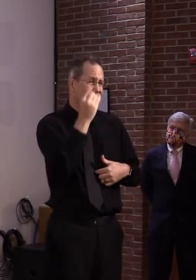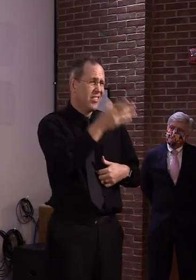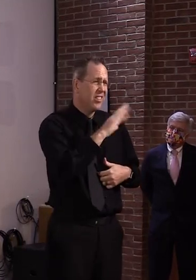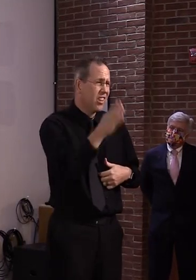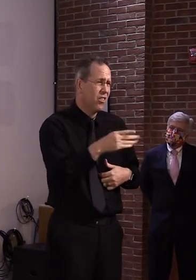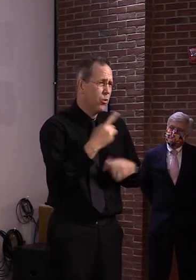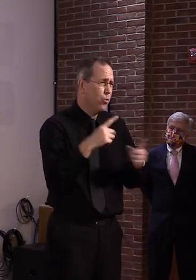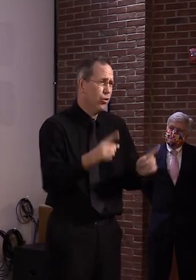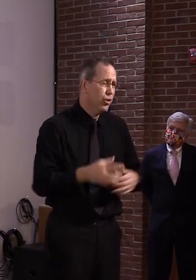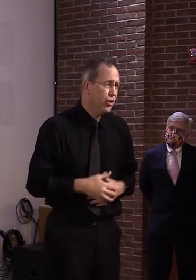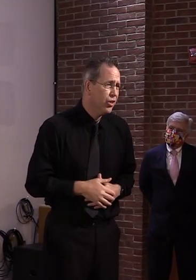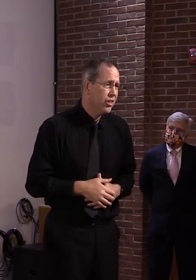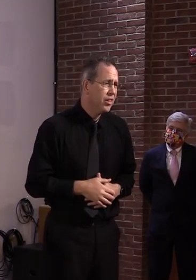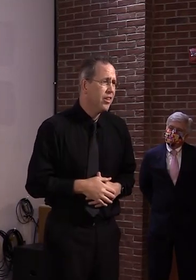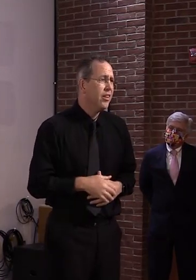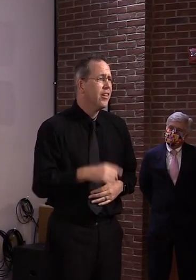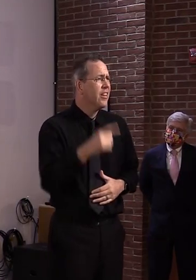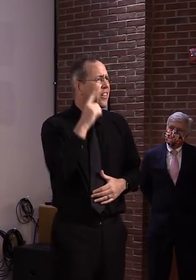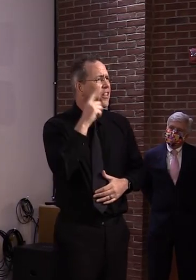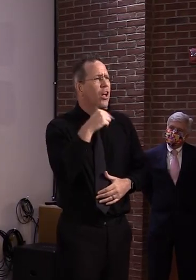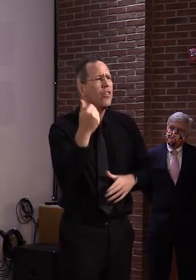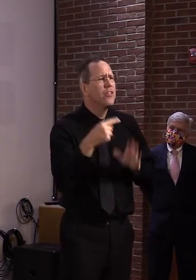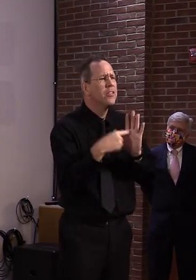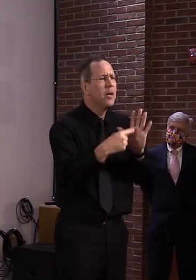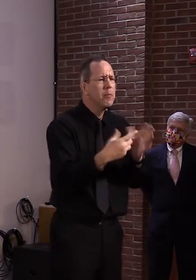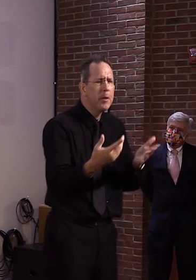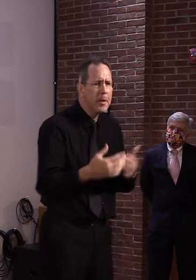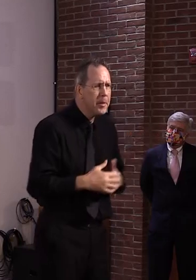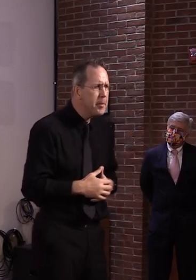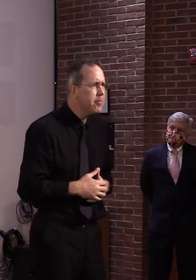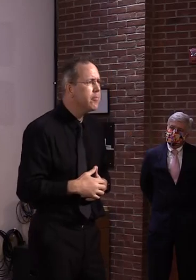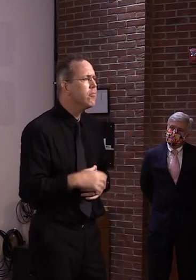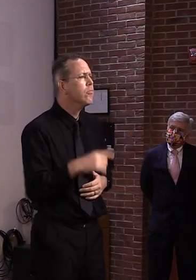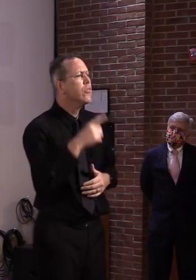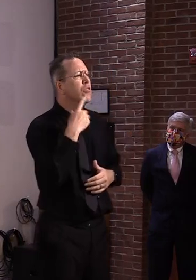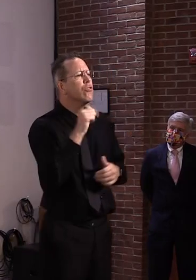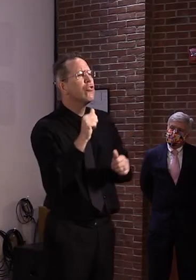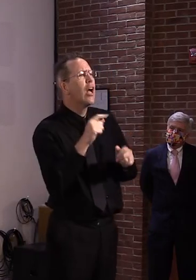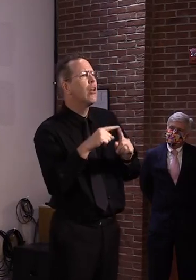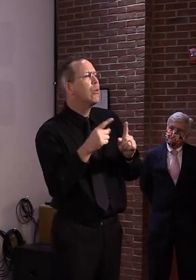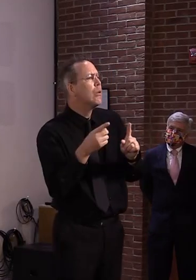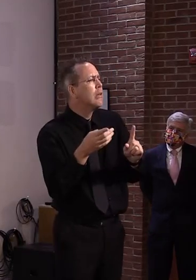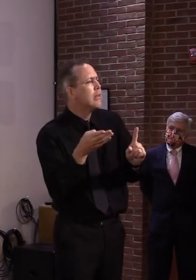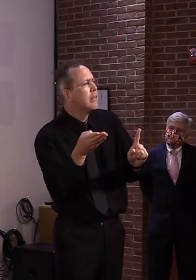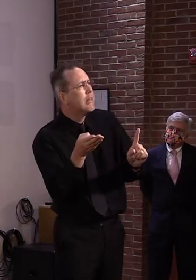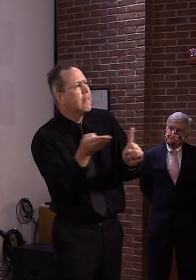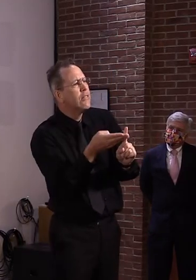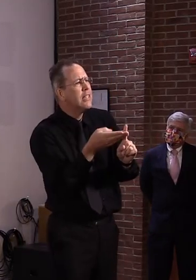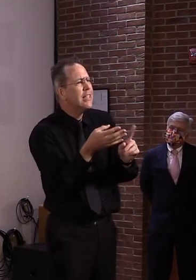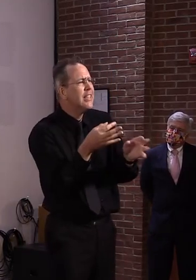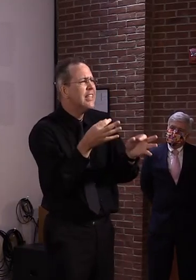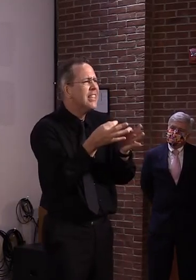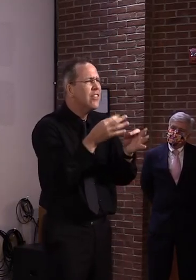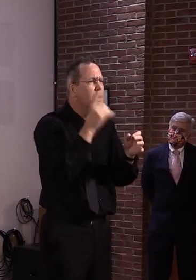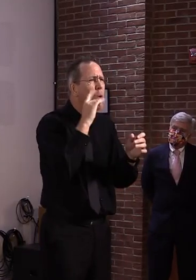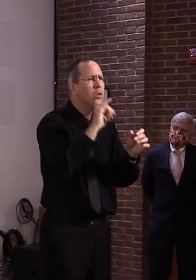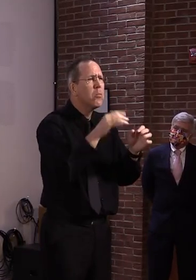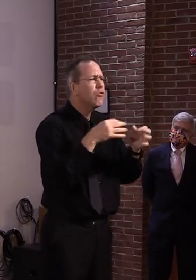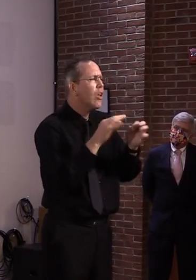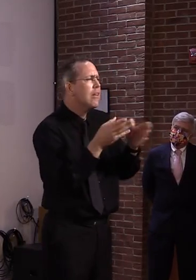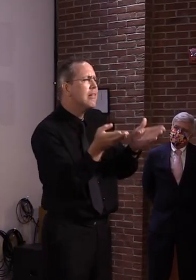not moving from alcohol to marijuana to prescription opioids,